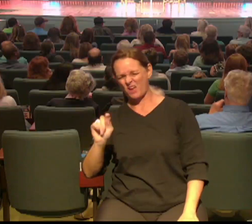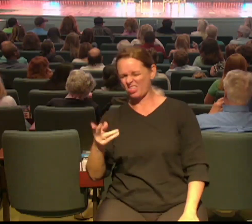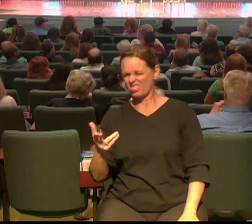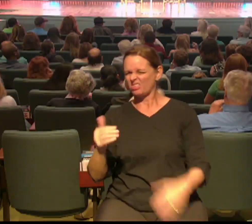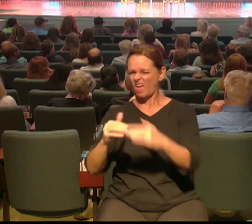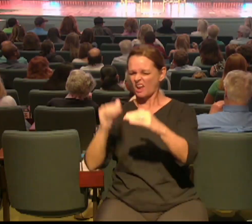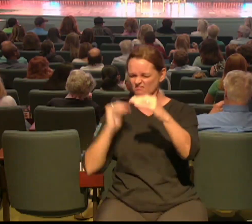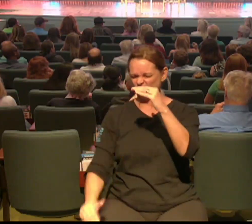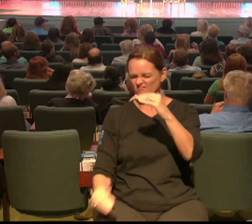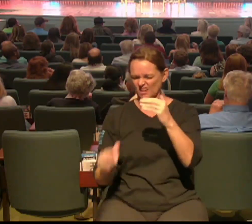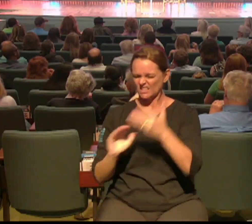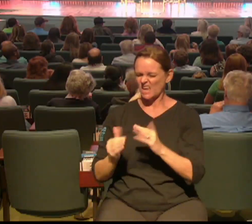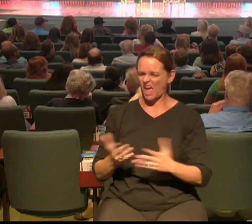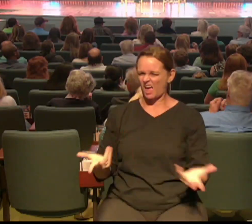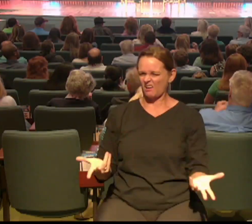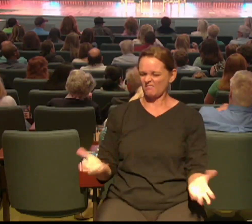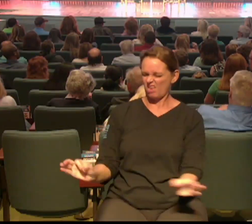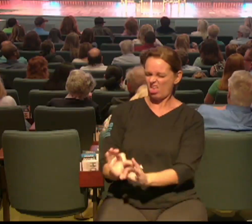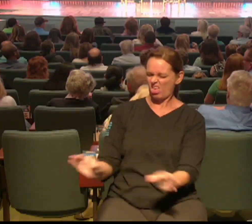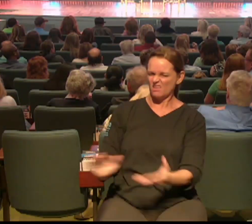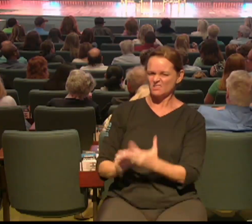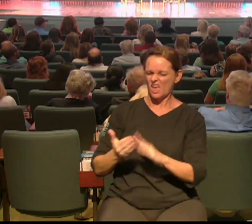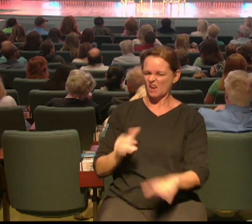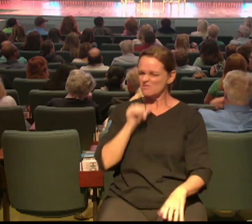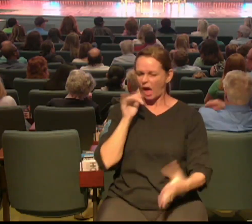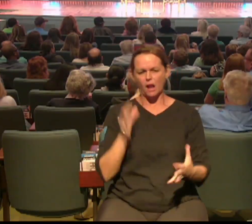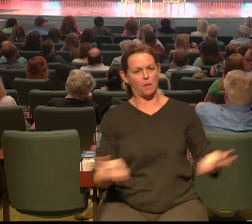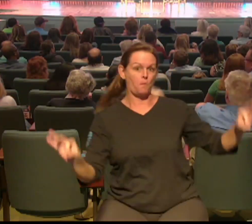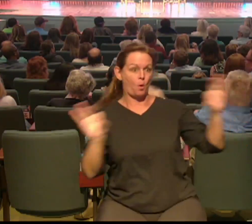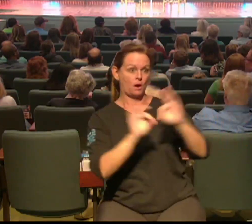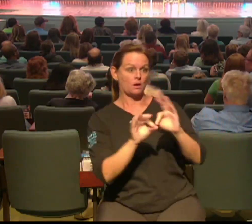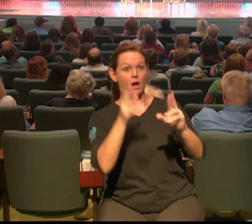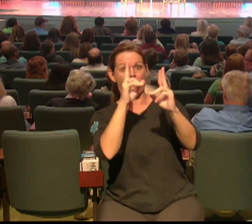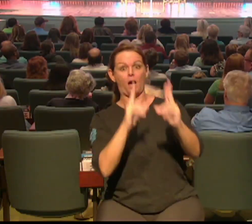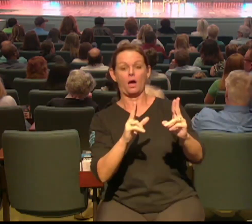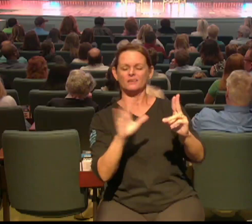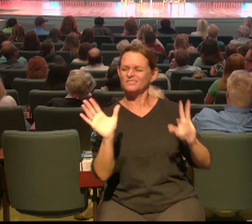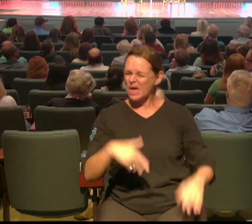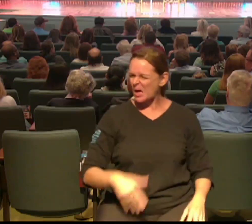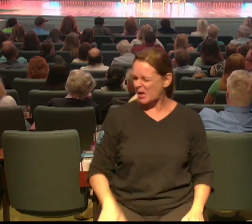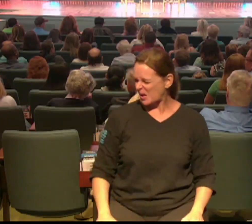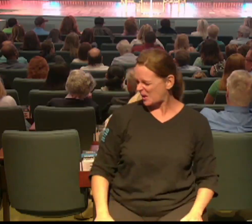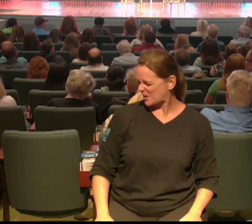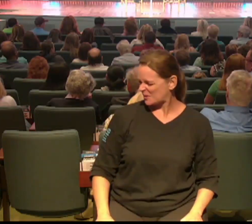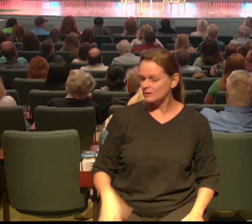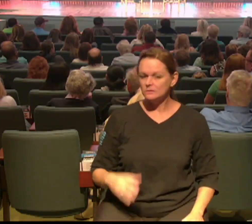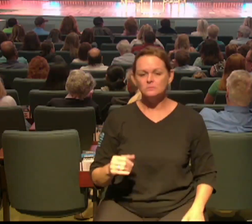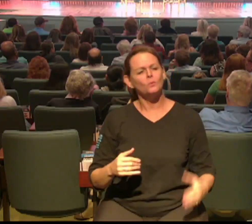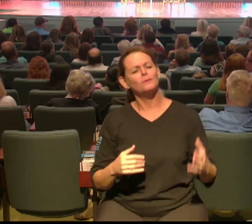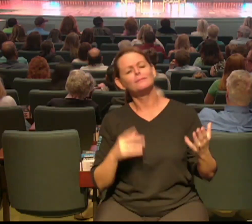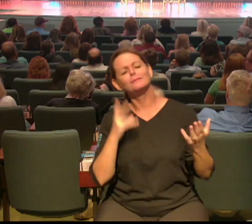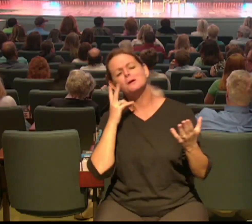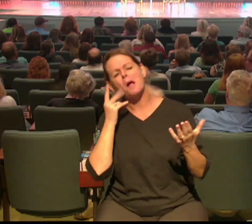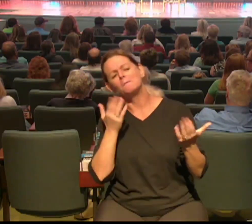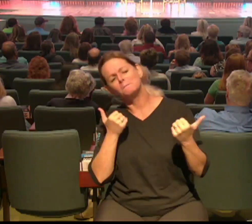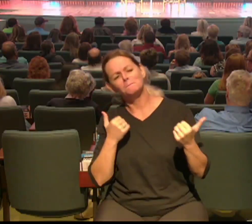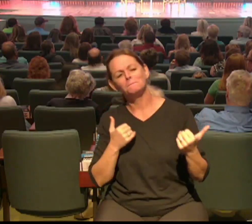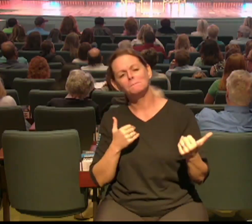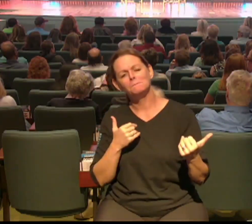Nazareth Nathaniel asked and then look what Philip says all he says is come and see come and see